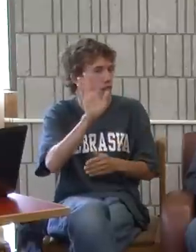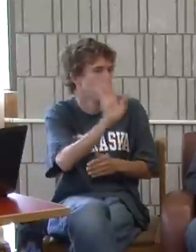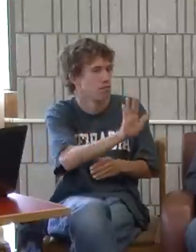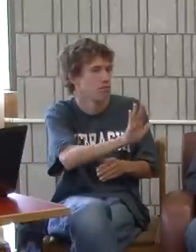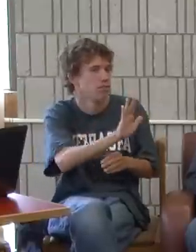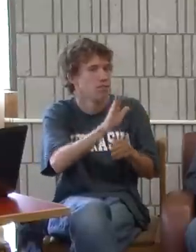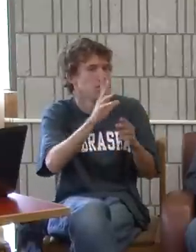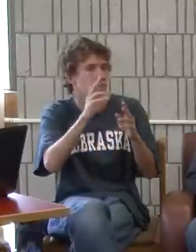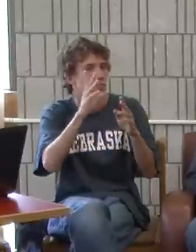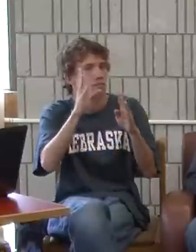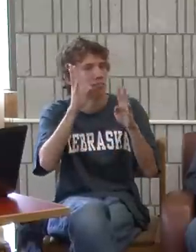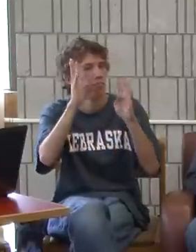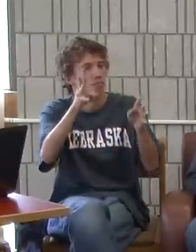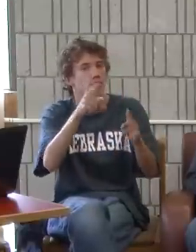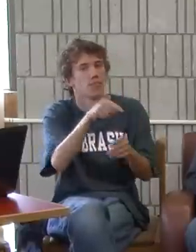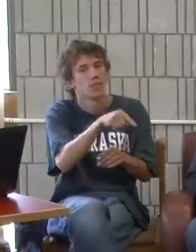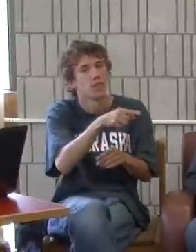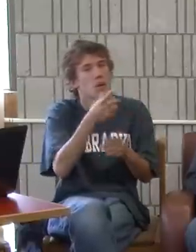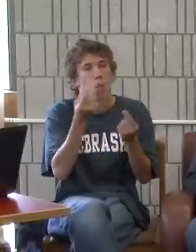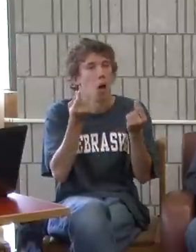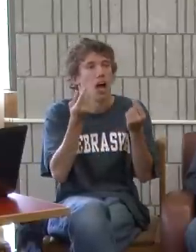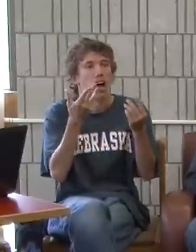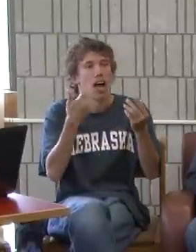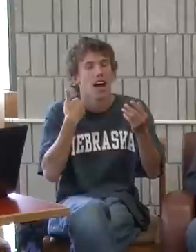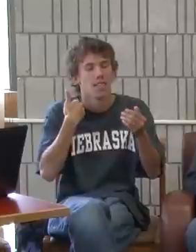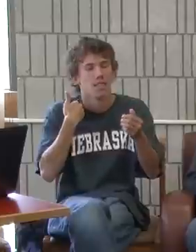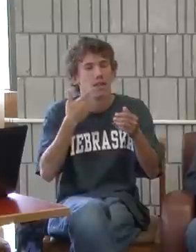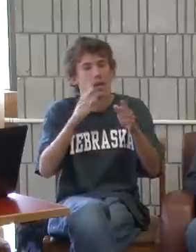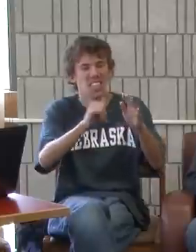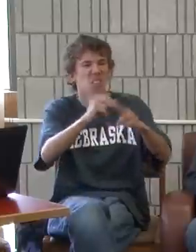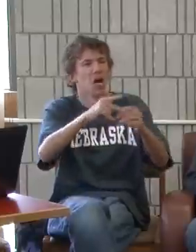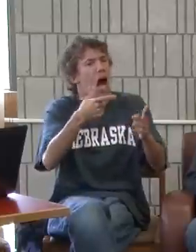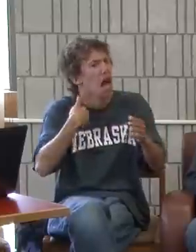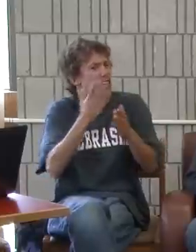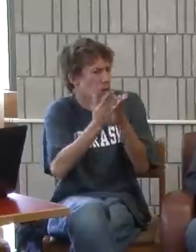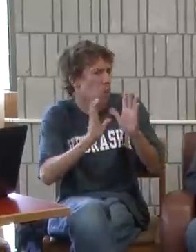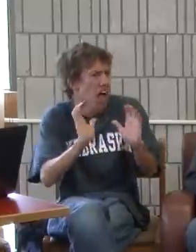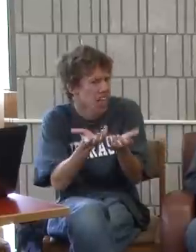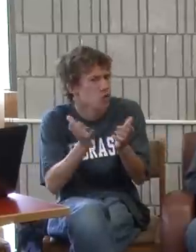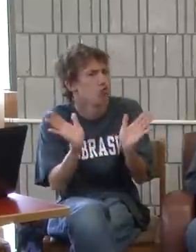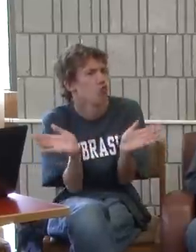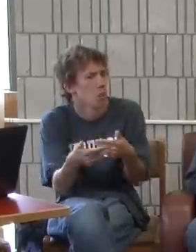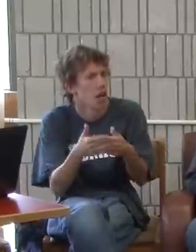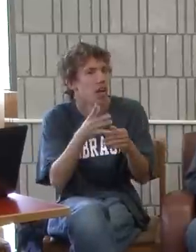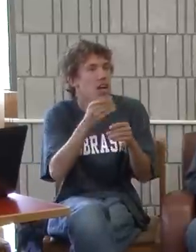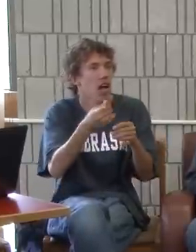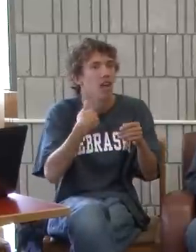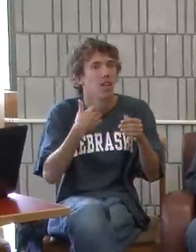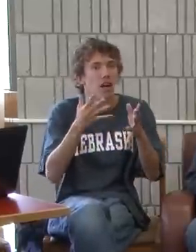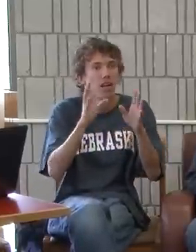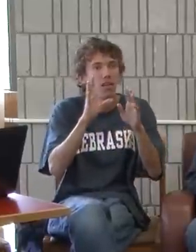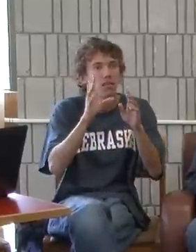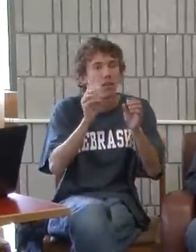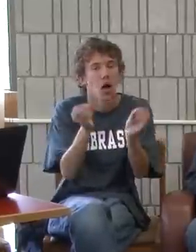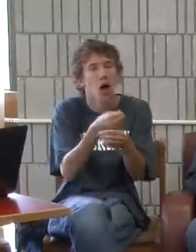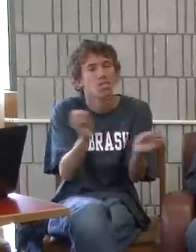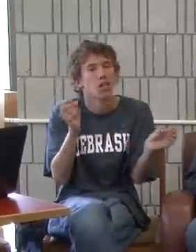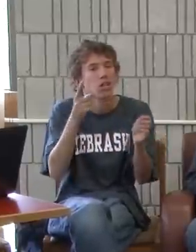that is specific to Gallaudet University, they set up this building, this design, and there are some classrooms in it, but